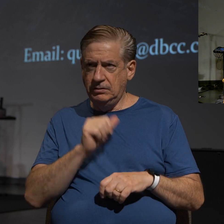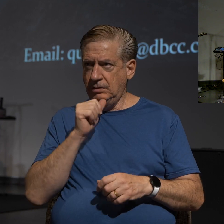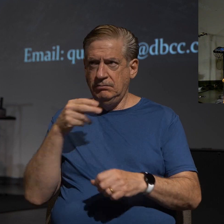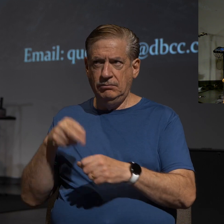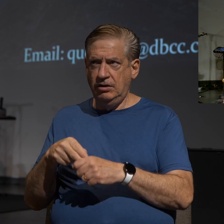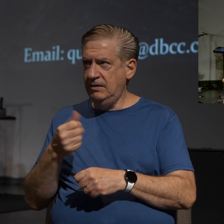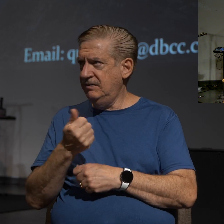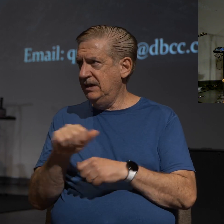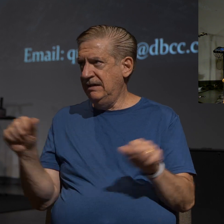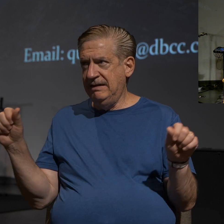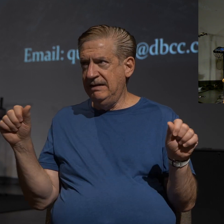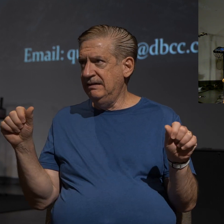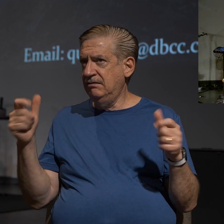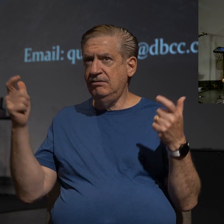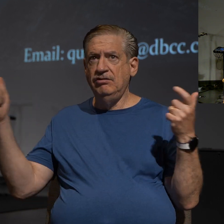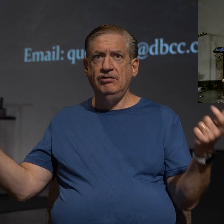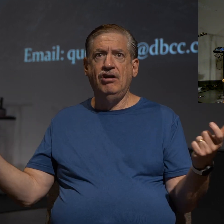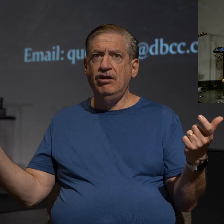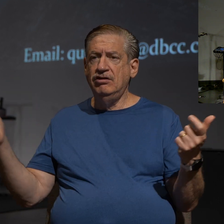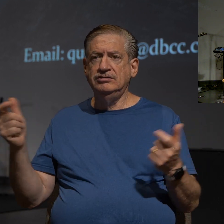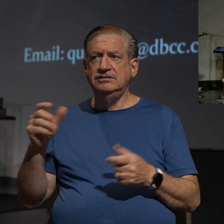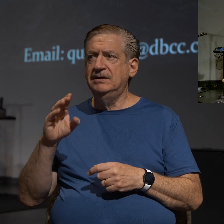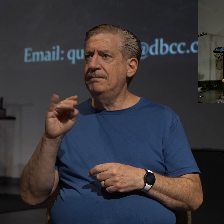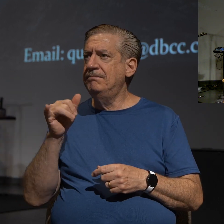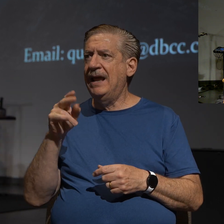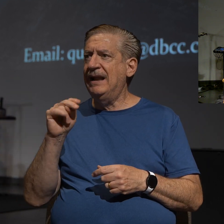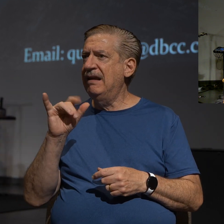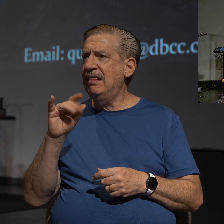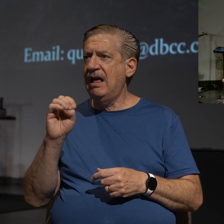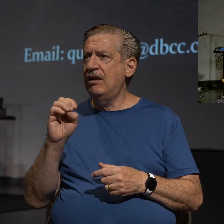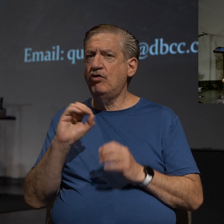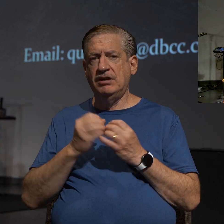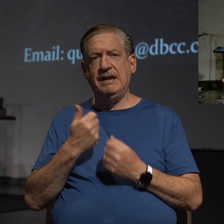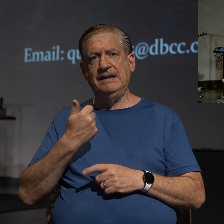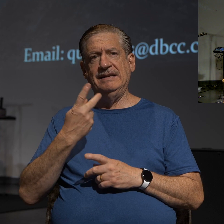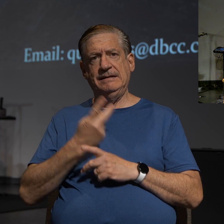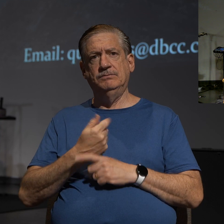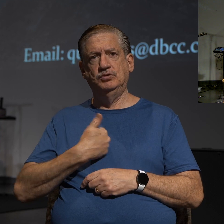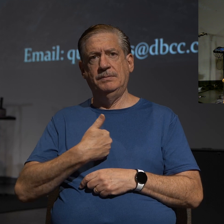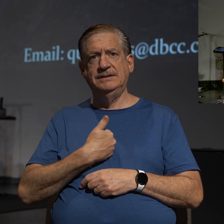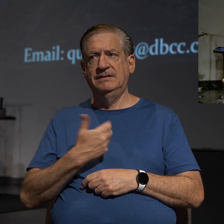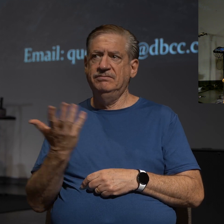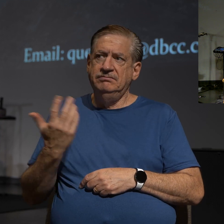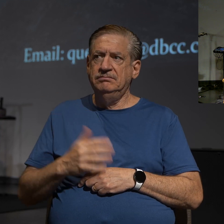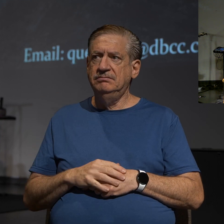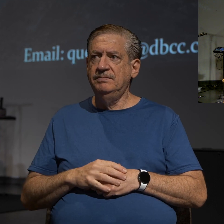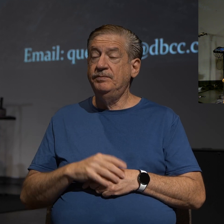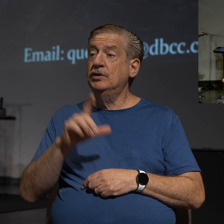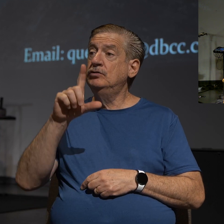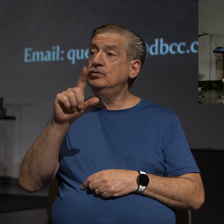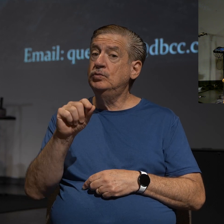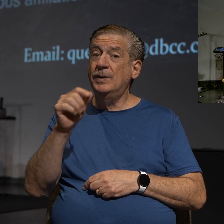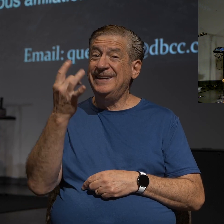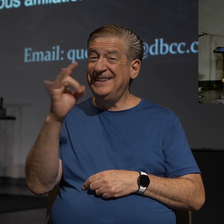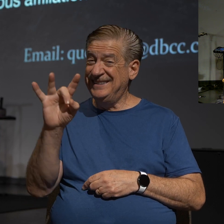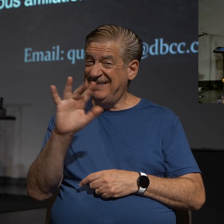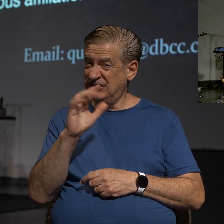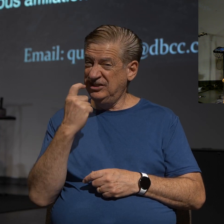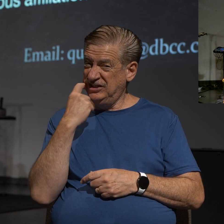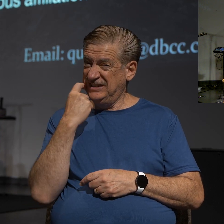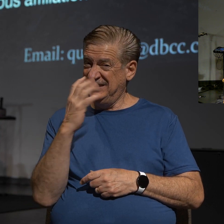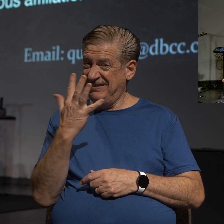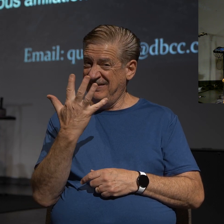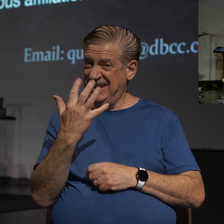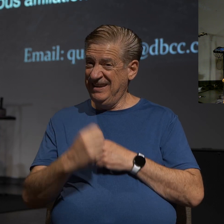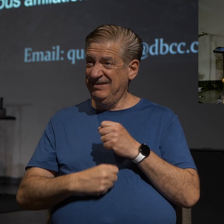of any large mainline organization. I just kind of keep to myself. In 2018, just five years ago,